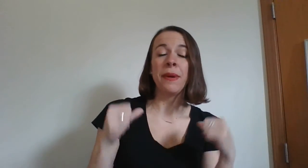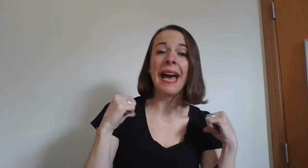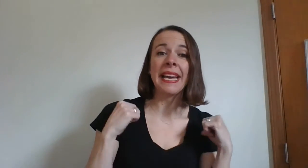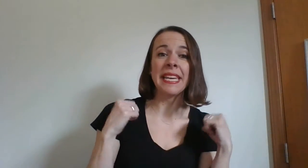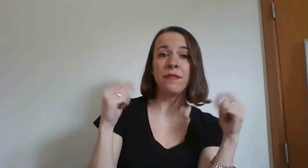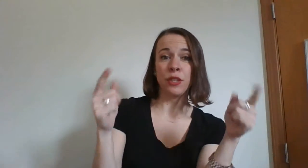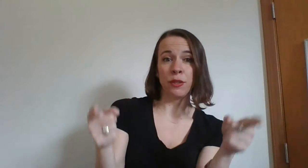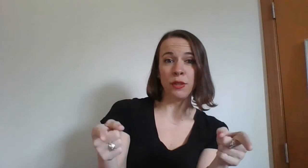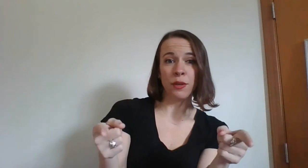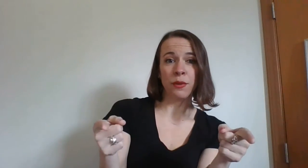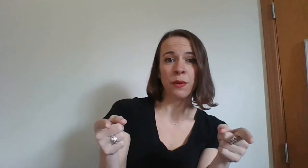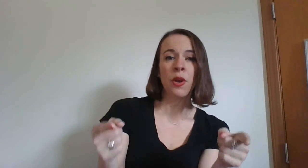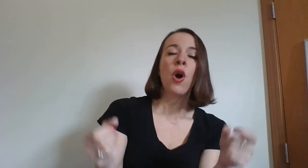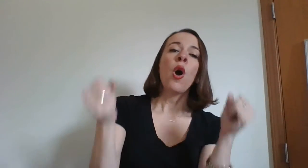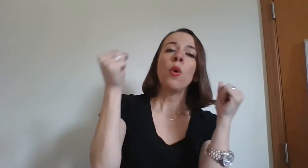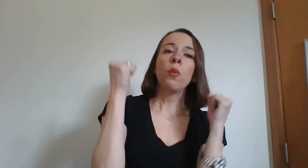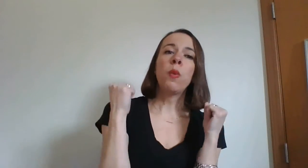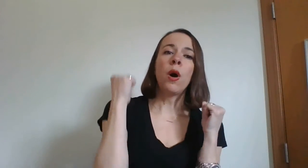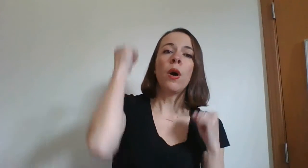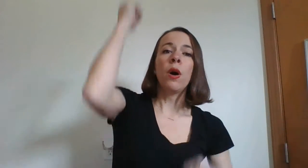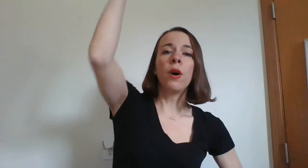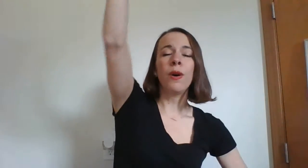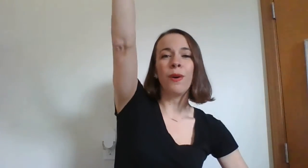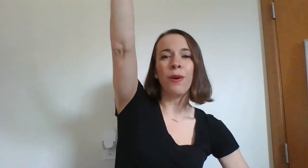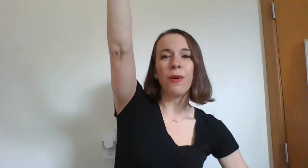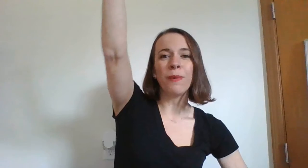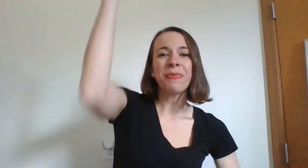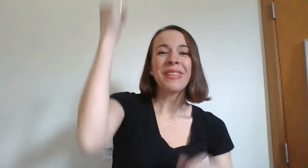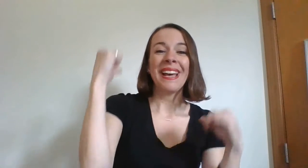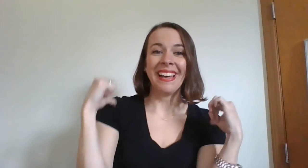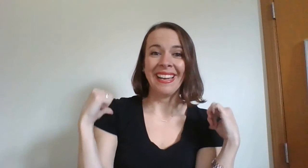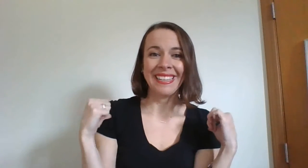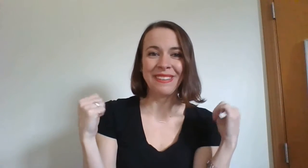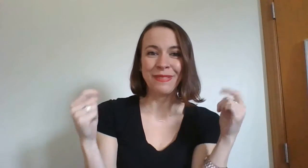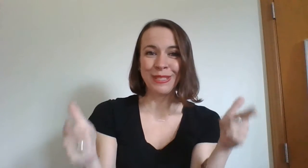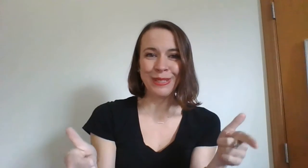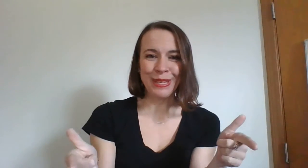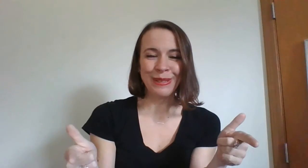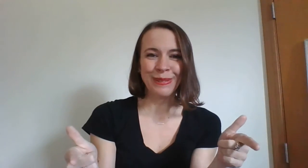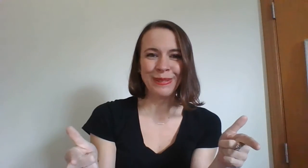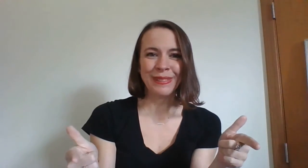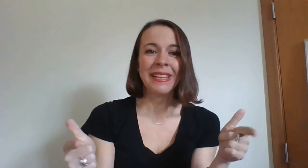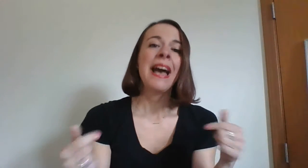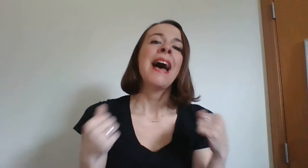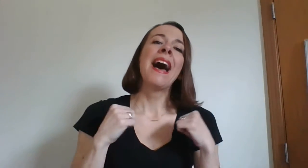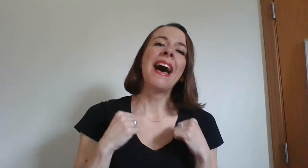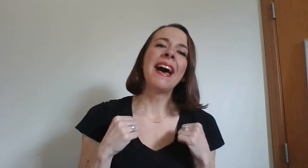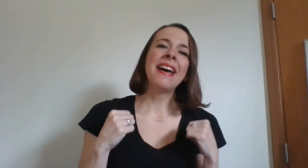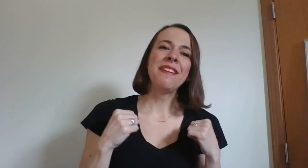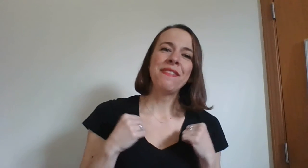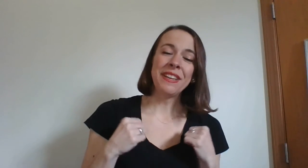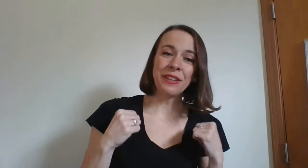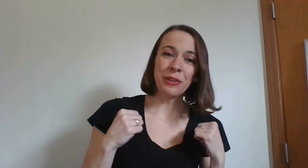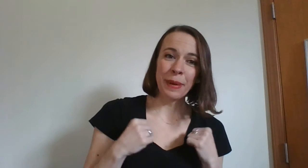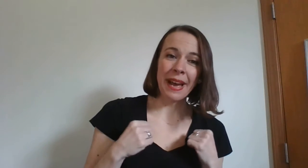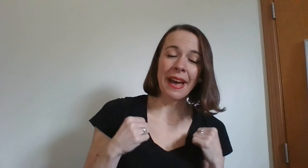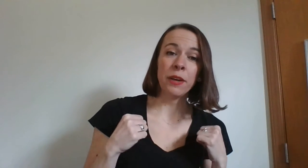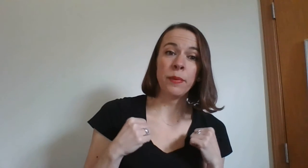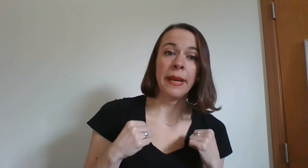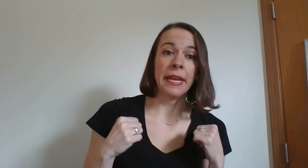I give to you whoa I give to you I feel proud when